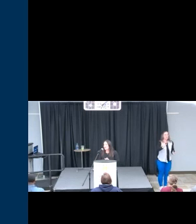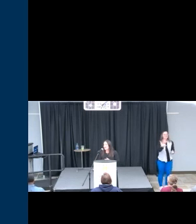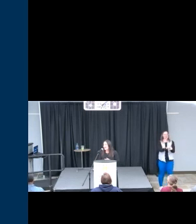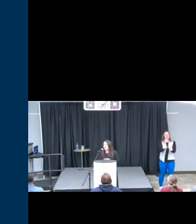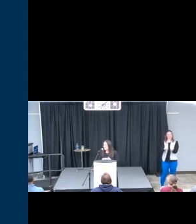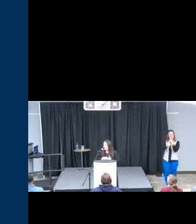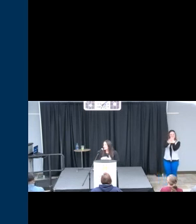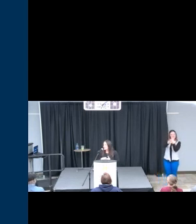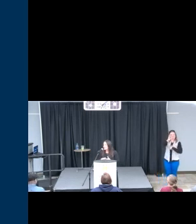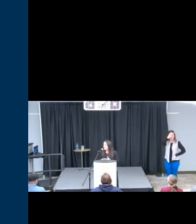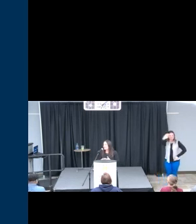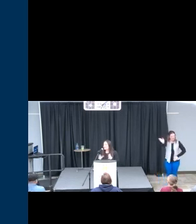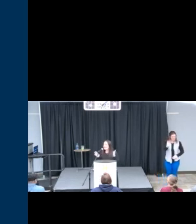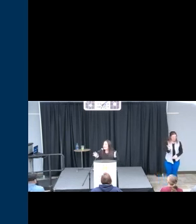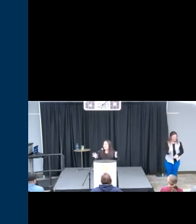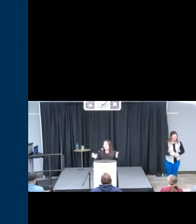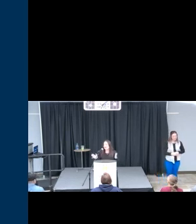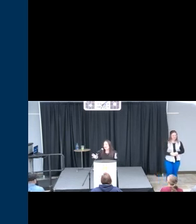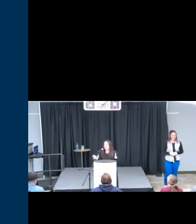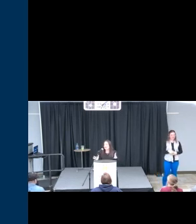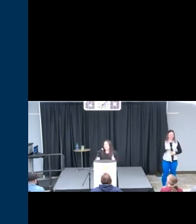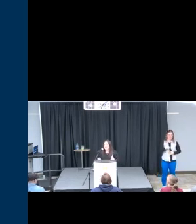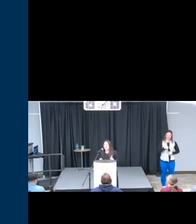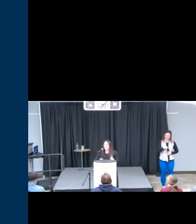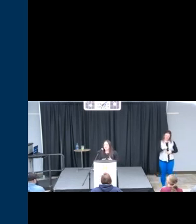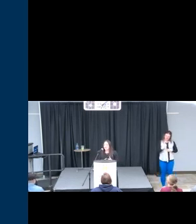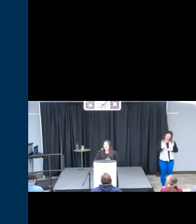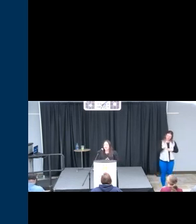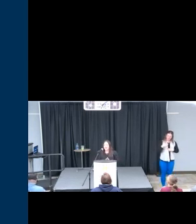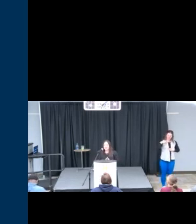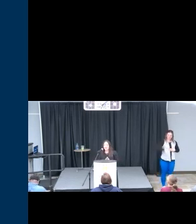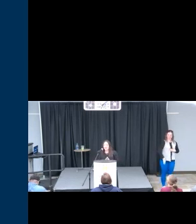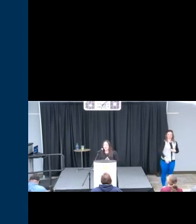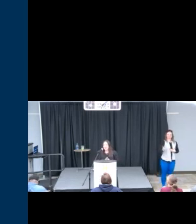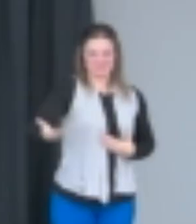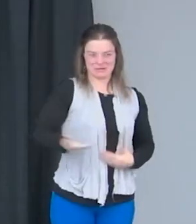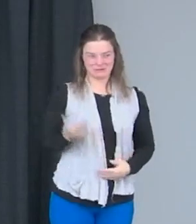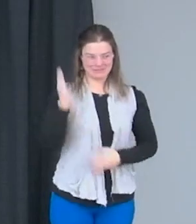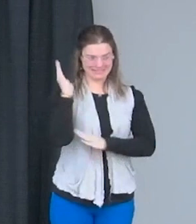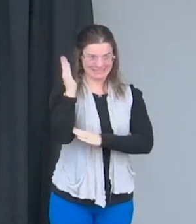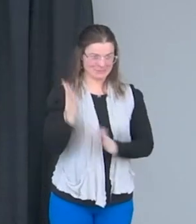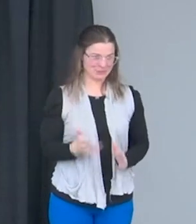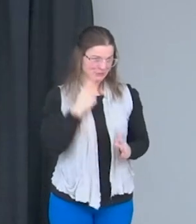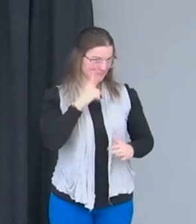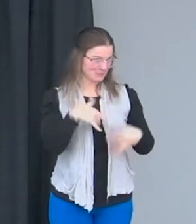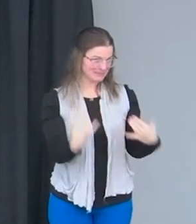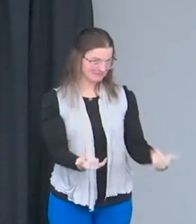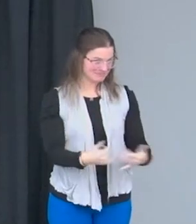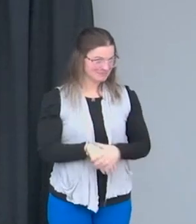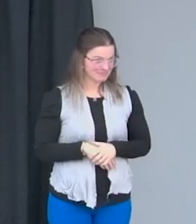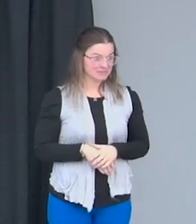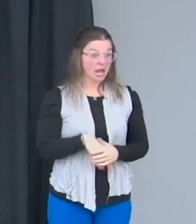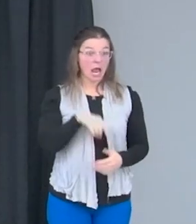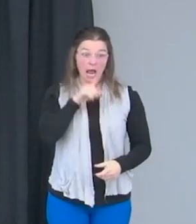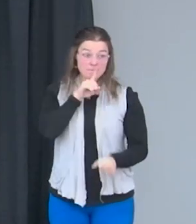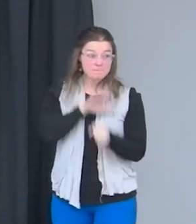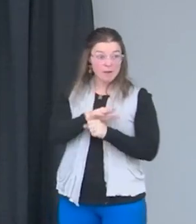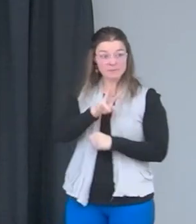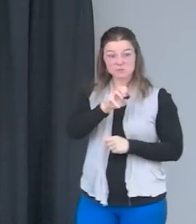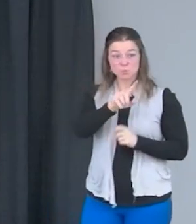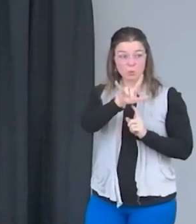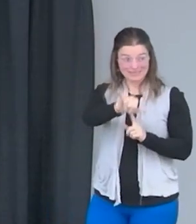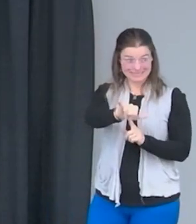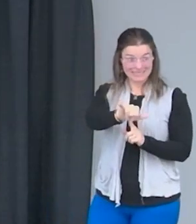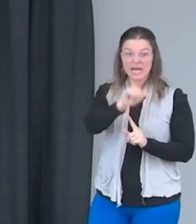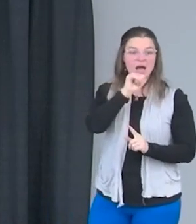virtual. I have the distinct pleasure of introducing our speaker today and I promised our speaker Wesley that I would